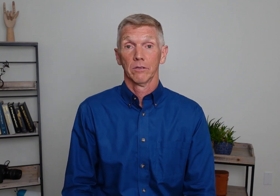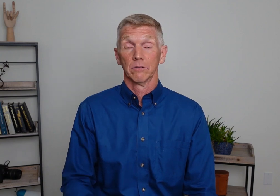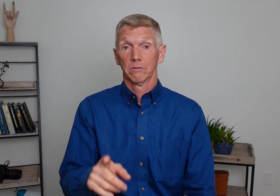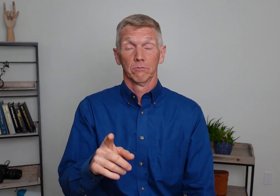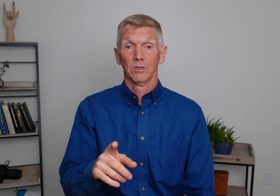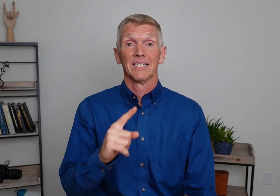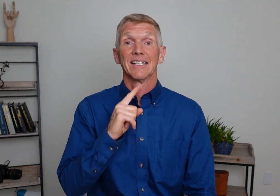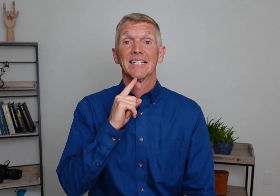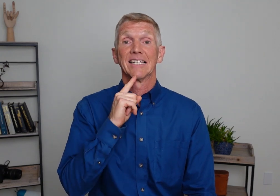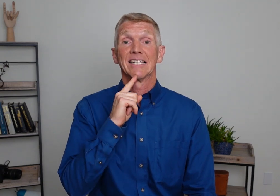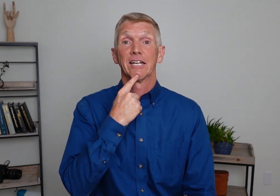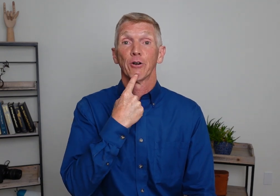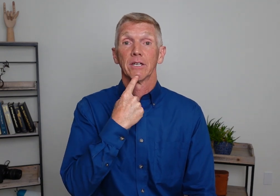You're really serious.